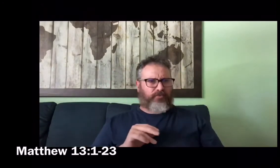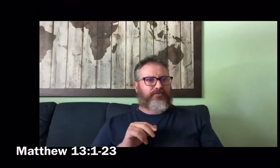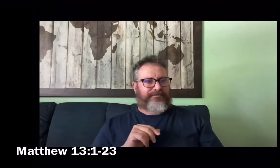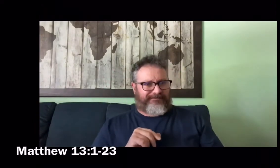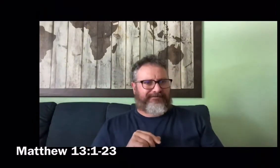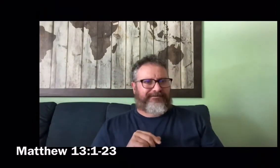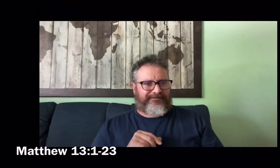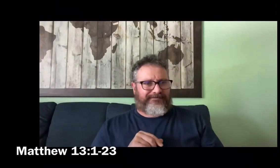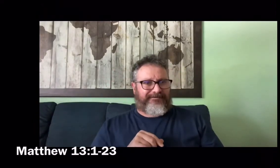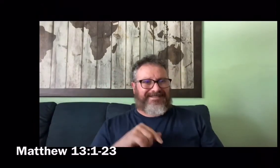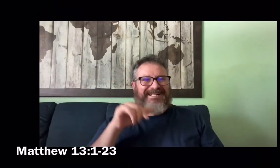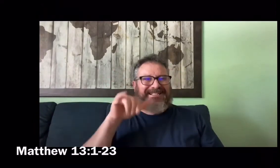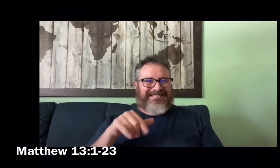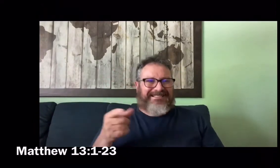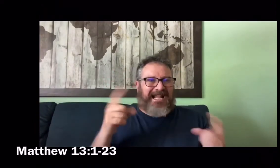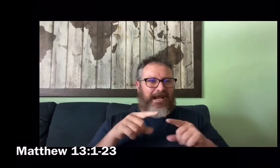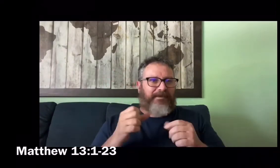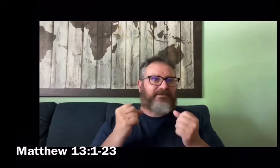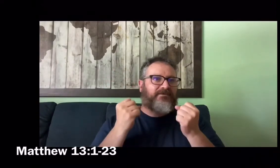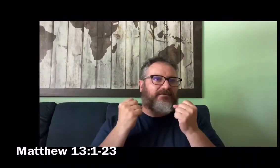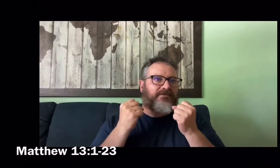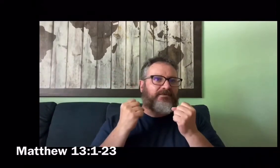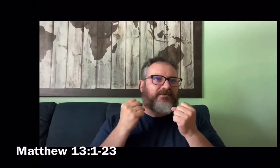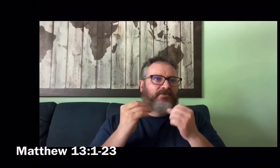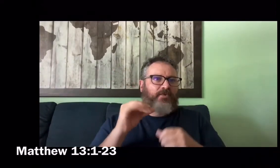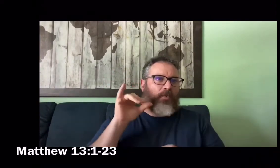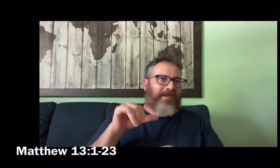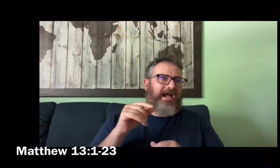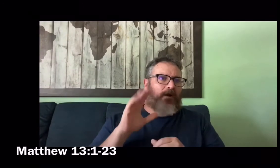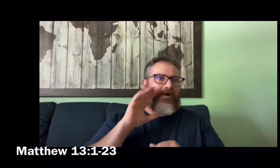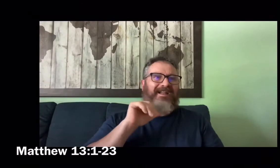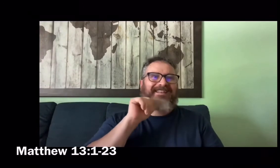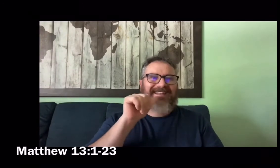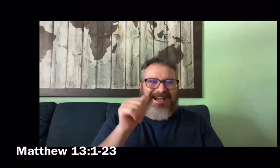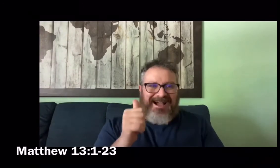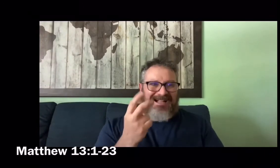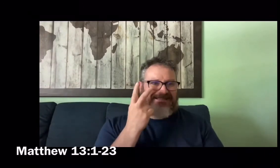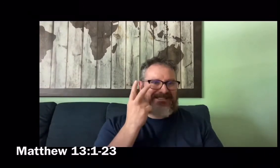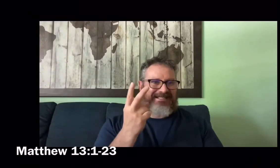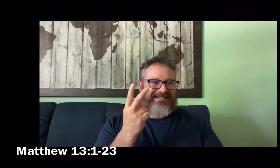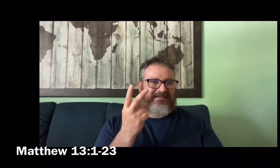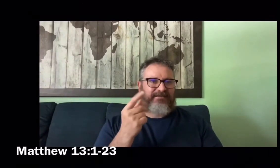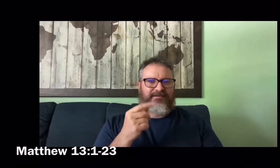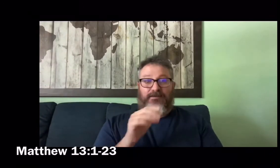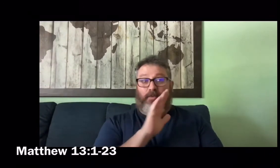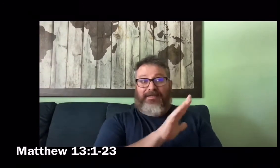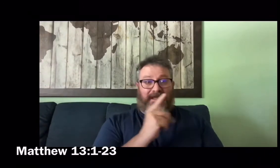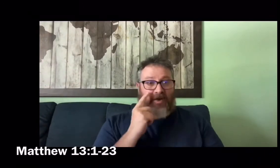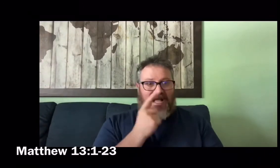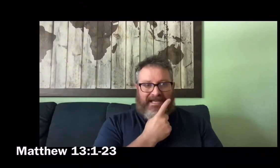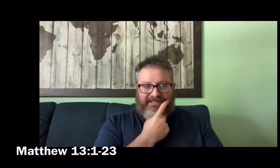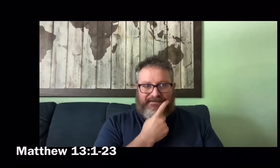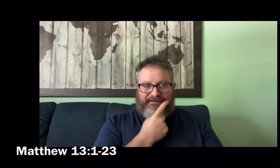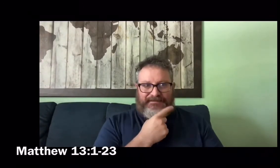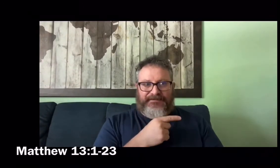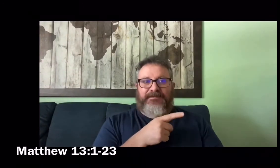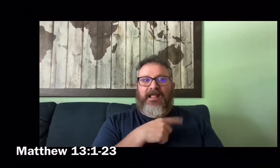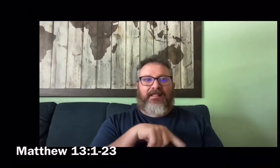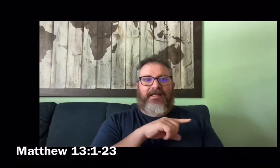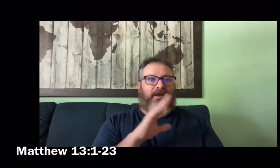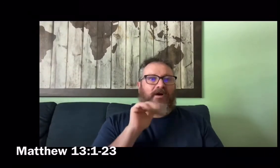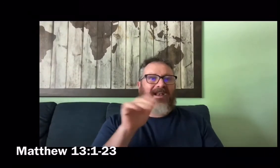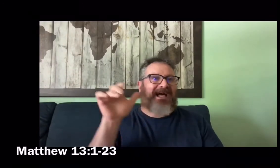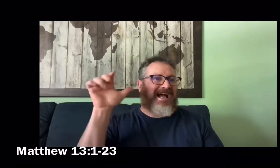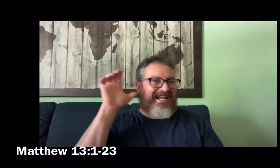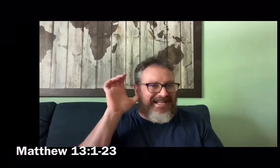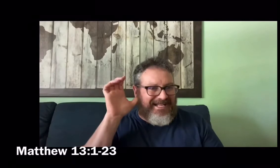They will hardly hear with their ears. They have closed their eyes lest they see with their